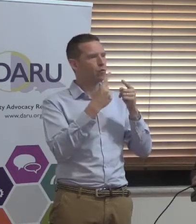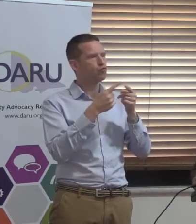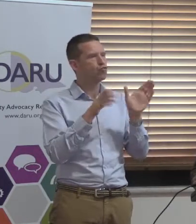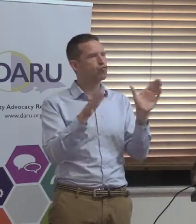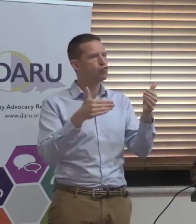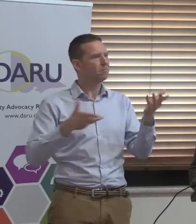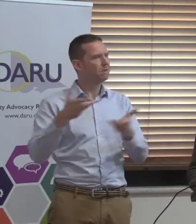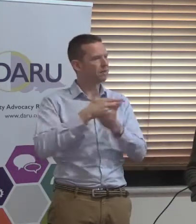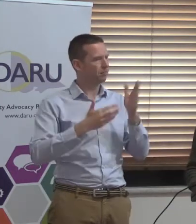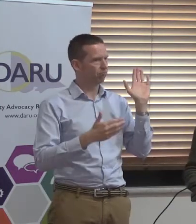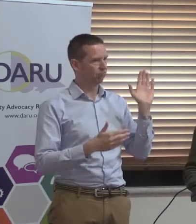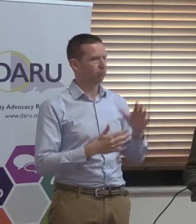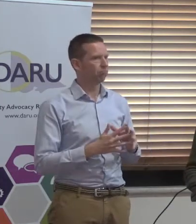second.